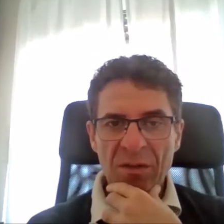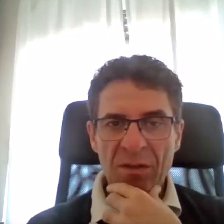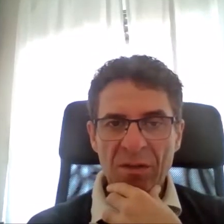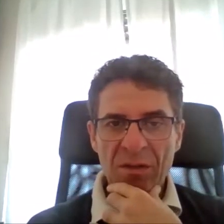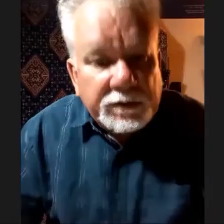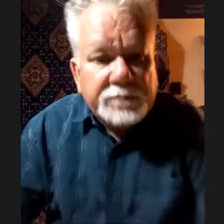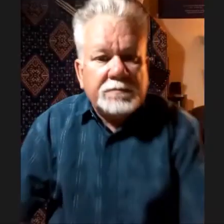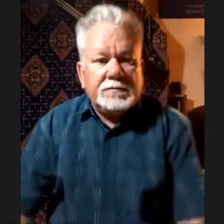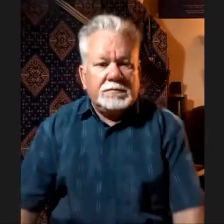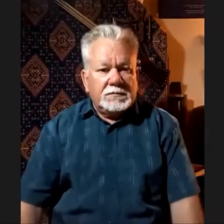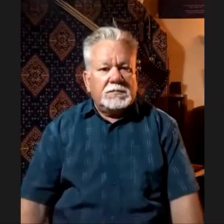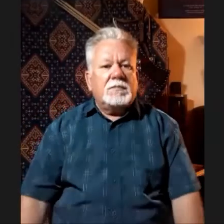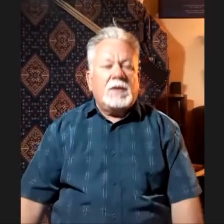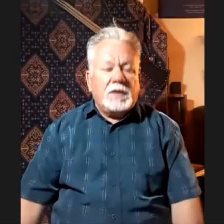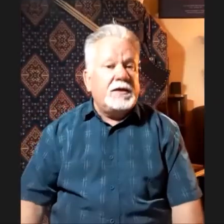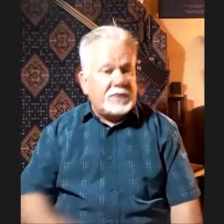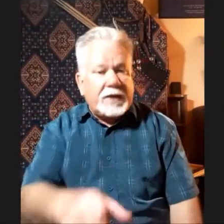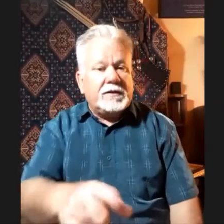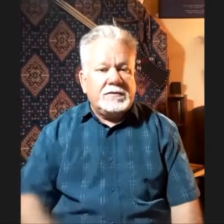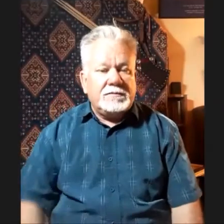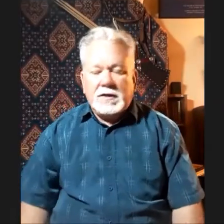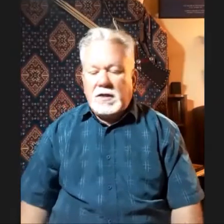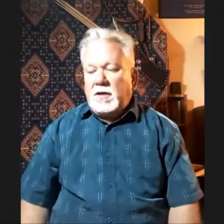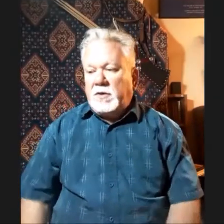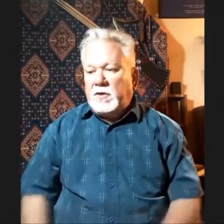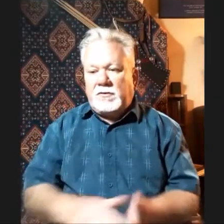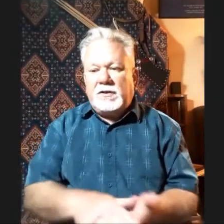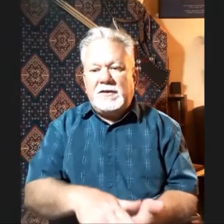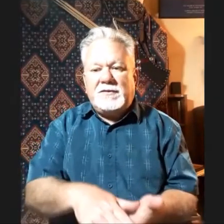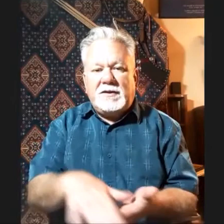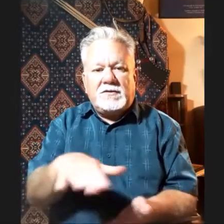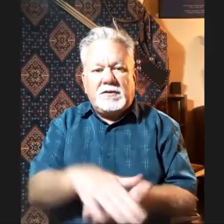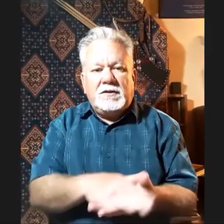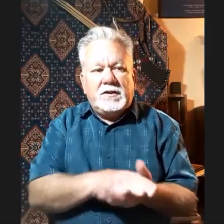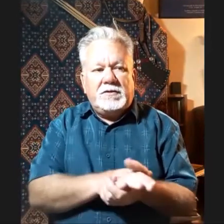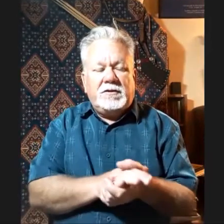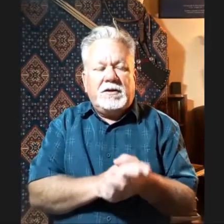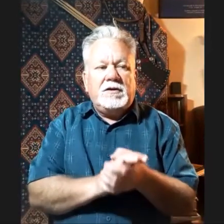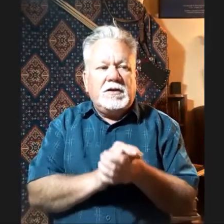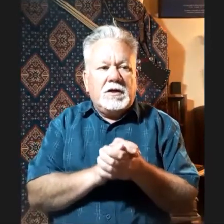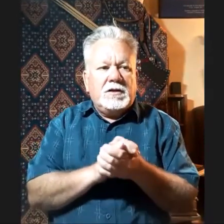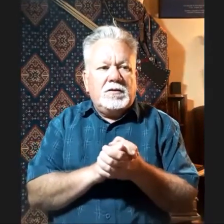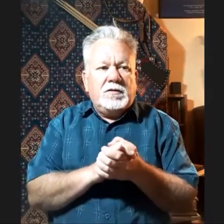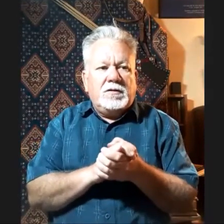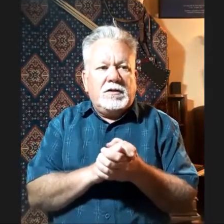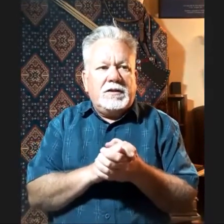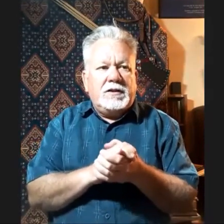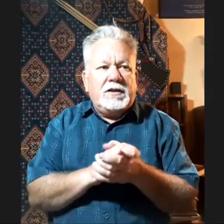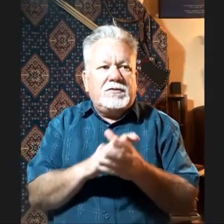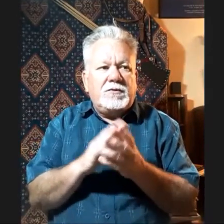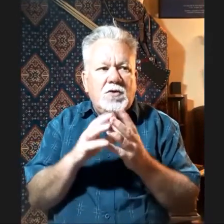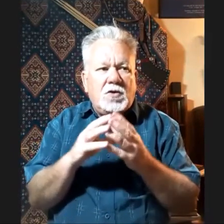Yeah. Yeah. exactly. Because these things, they're, it's not,